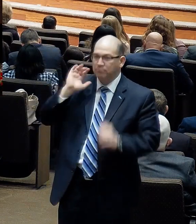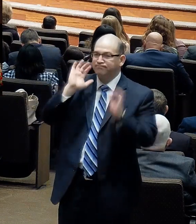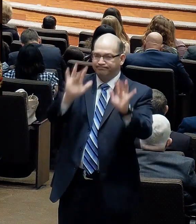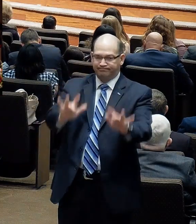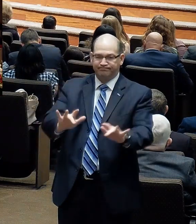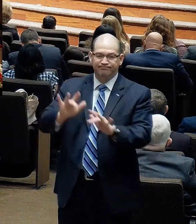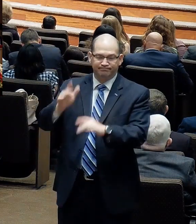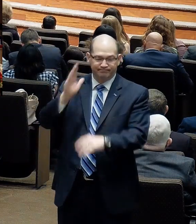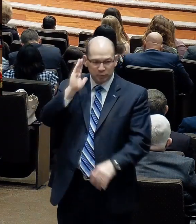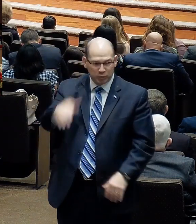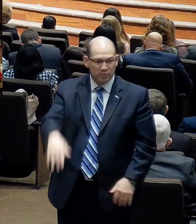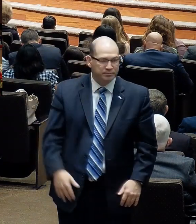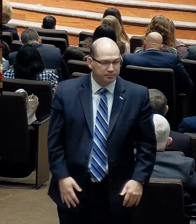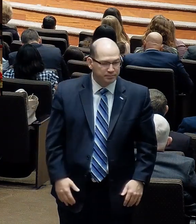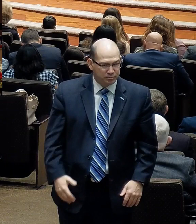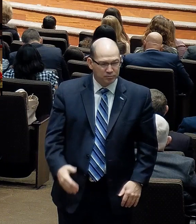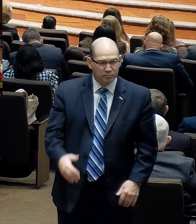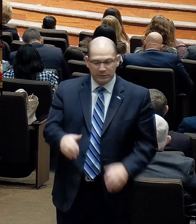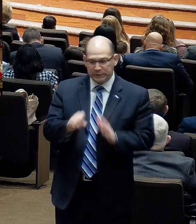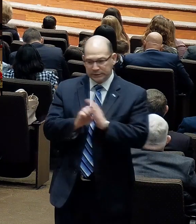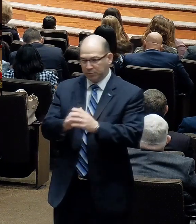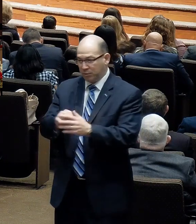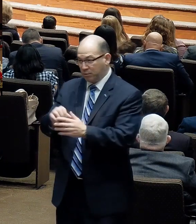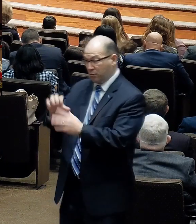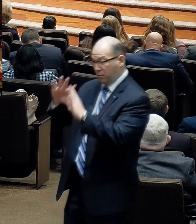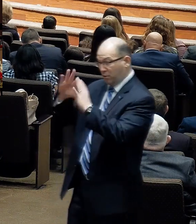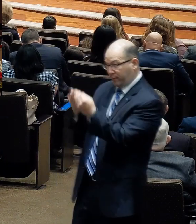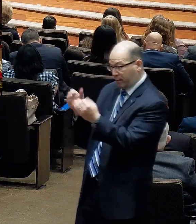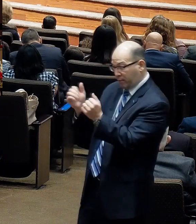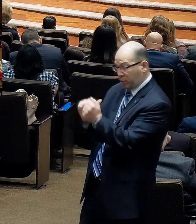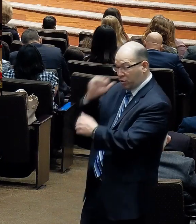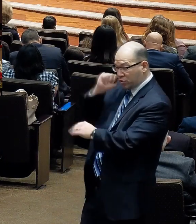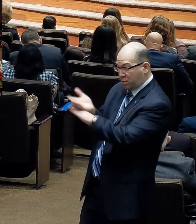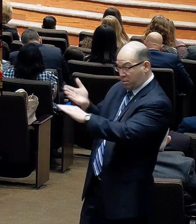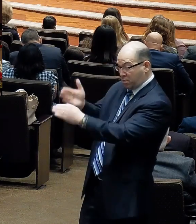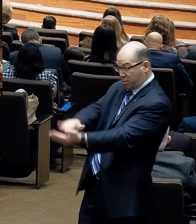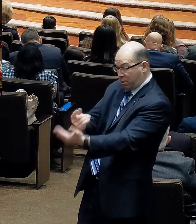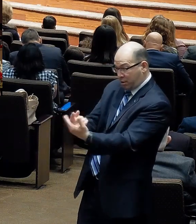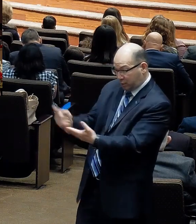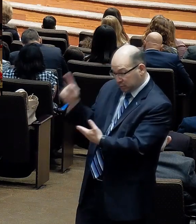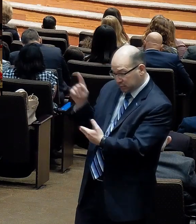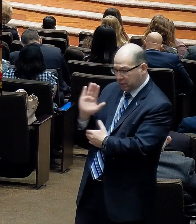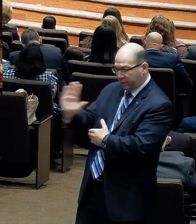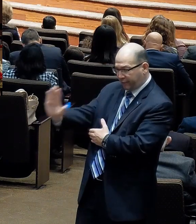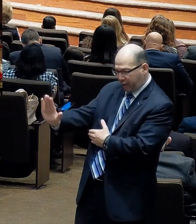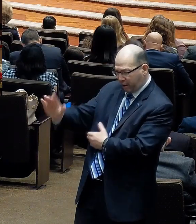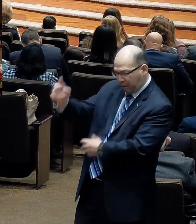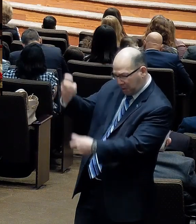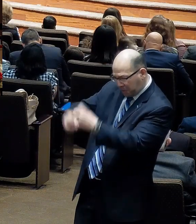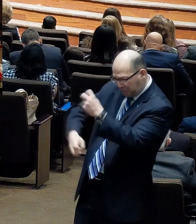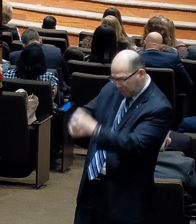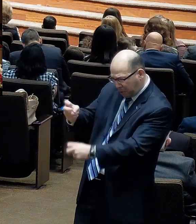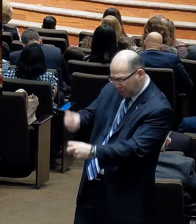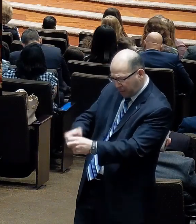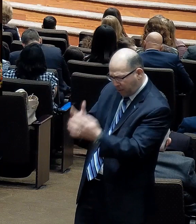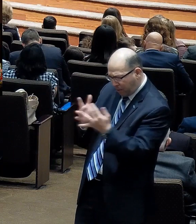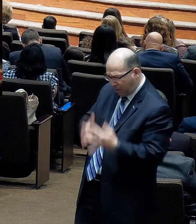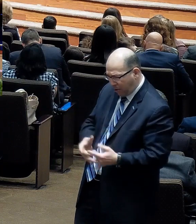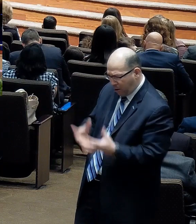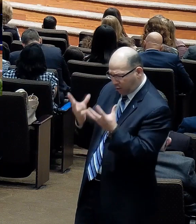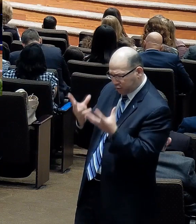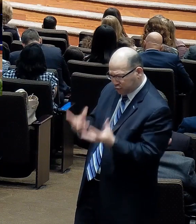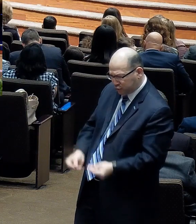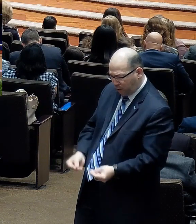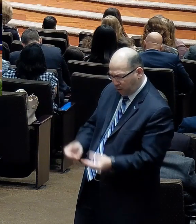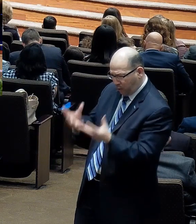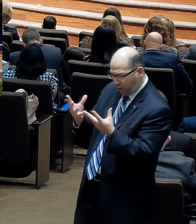compassion shown to the Goddard family. That trial has softened hearts, undoubtedly, of that family and those that love them, the loved ones